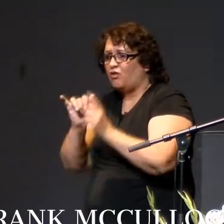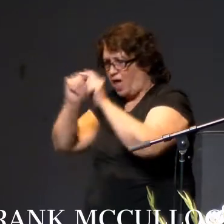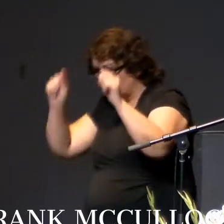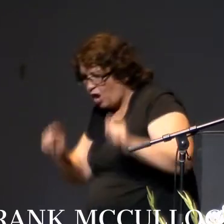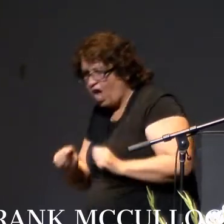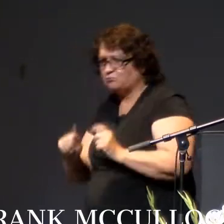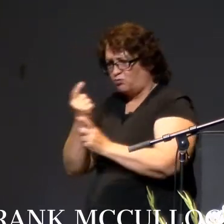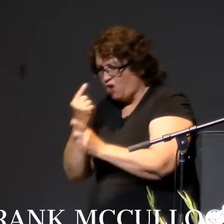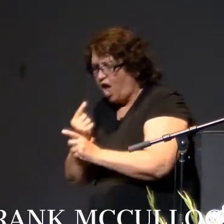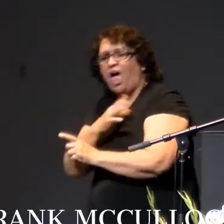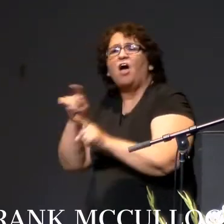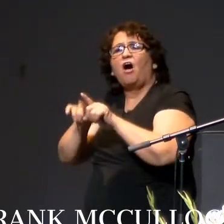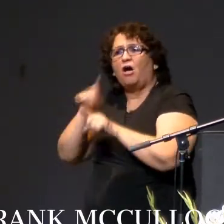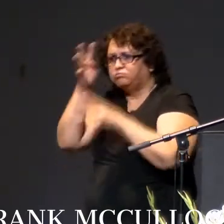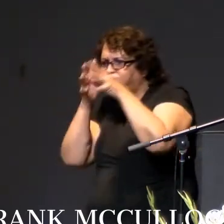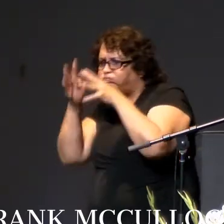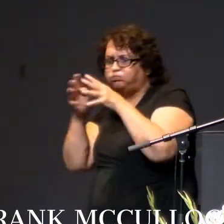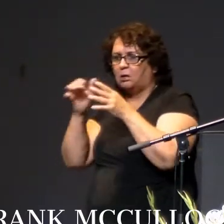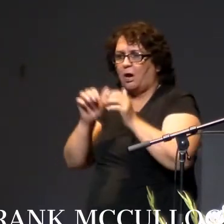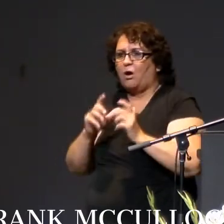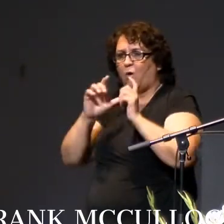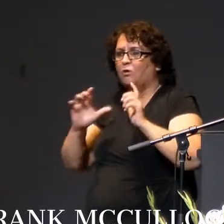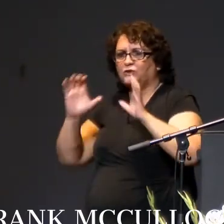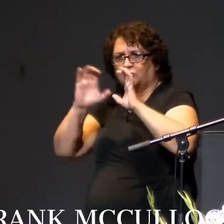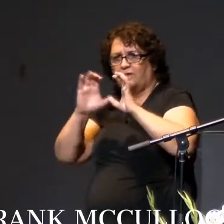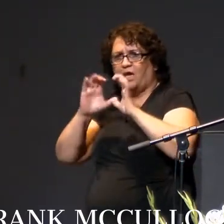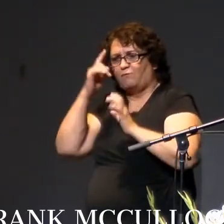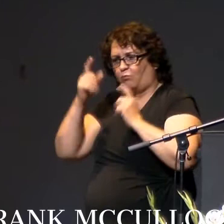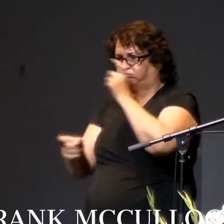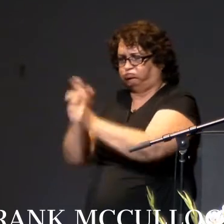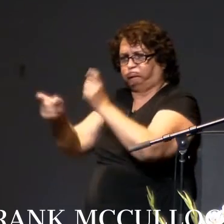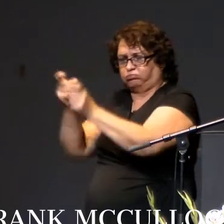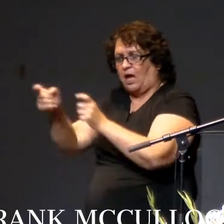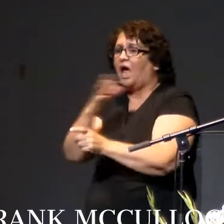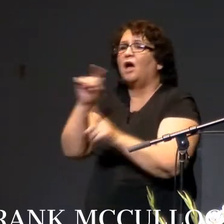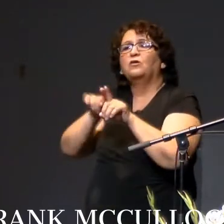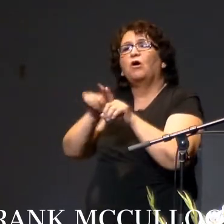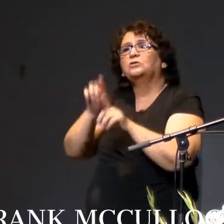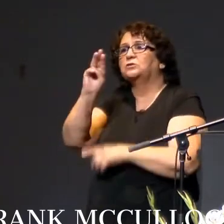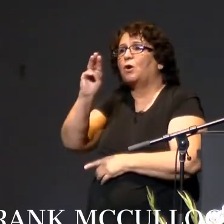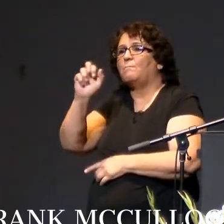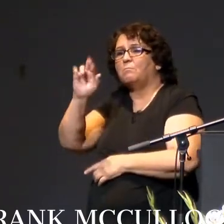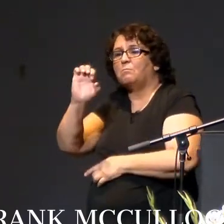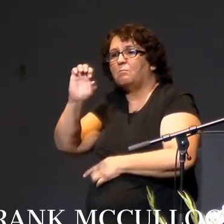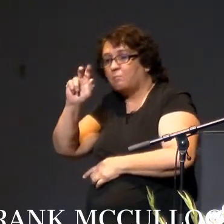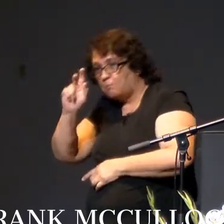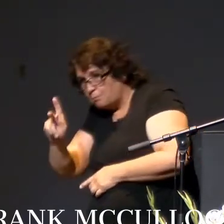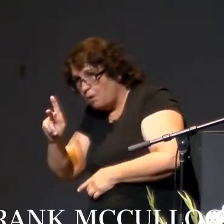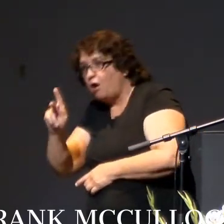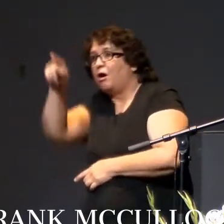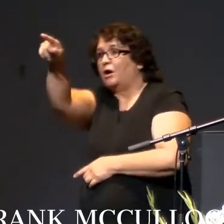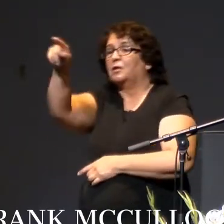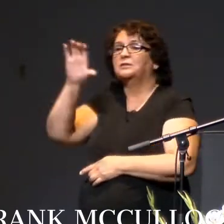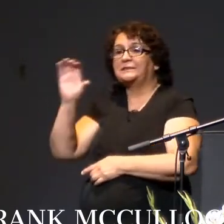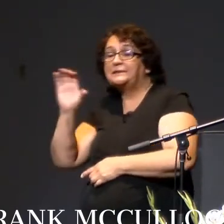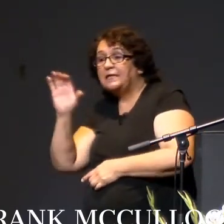created the award certificates. Mark Carrara, our IT director, is not only running lights and sound, but filming the ceremony. So thank you,